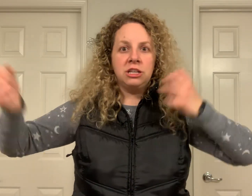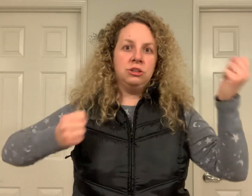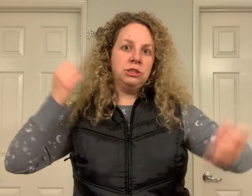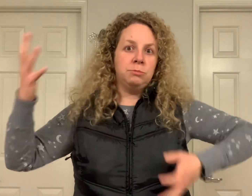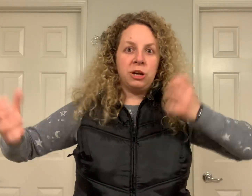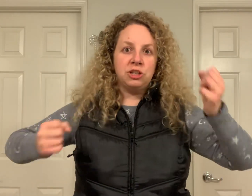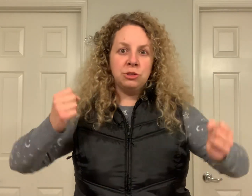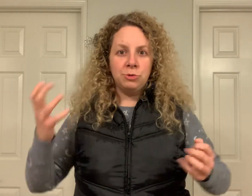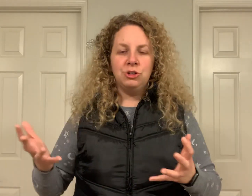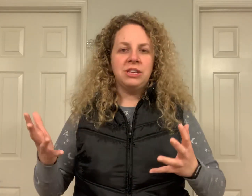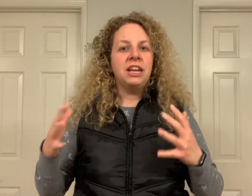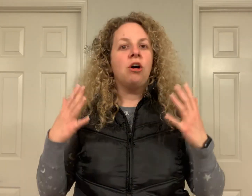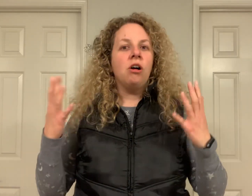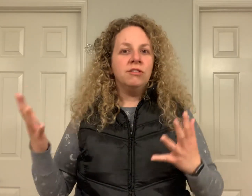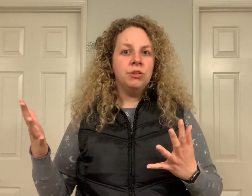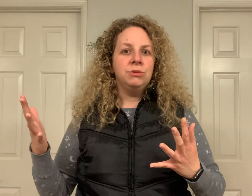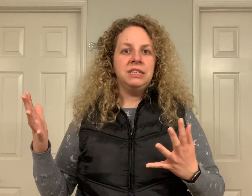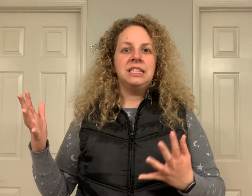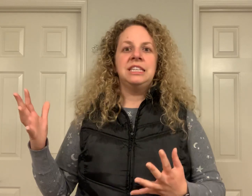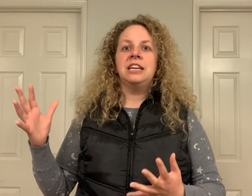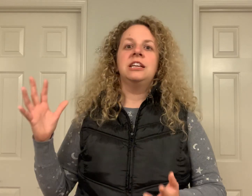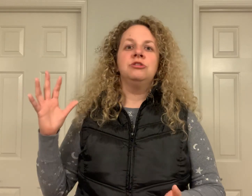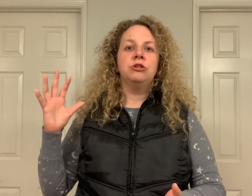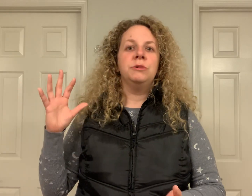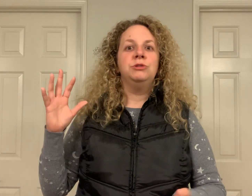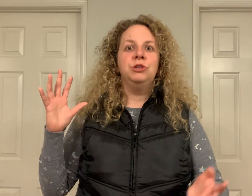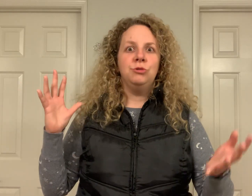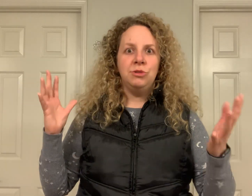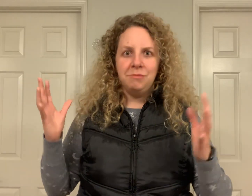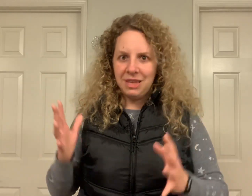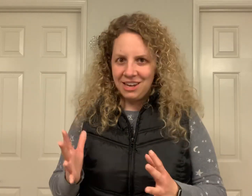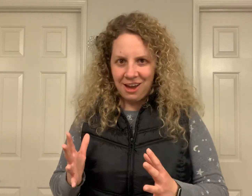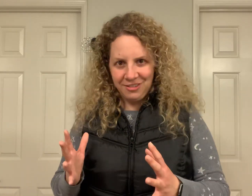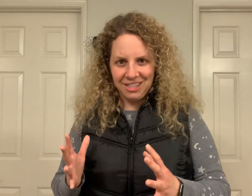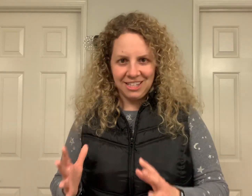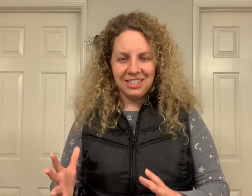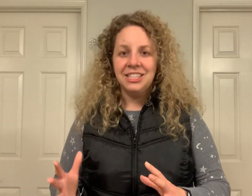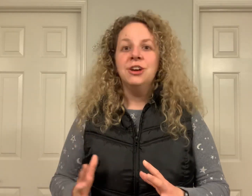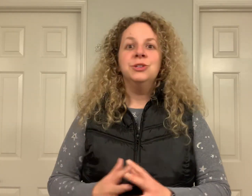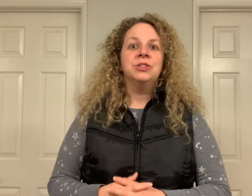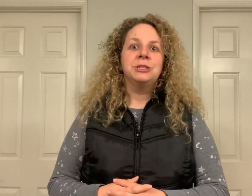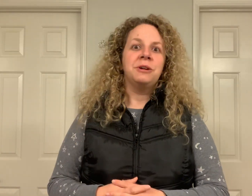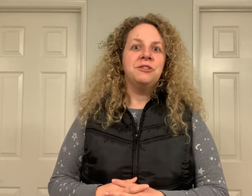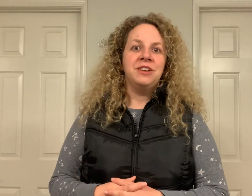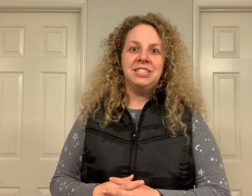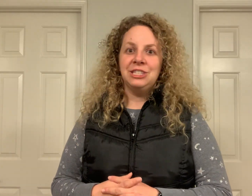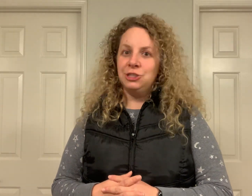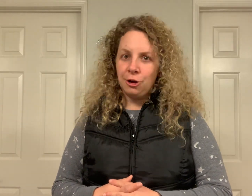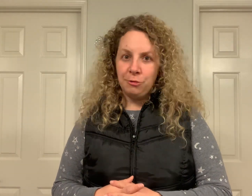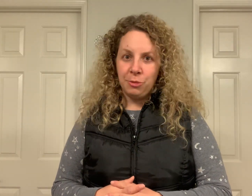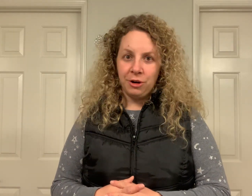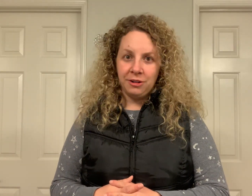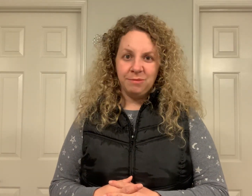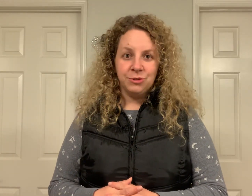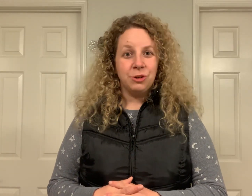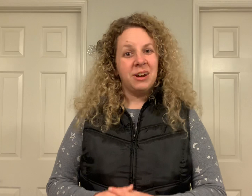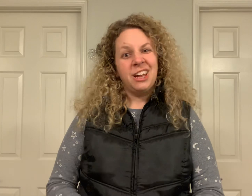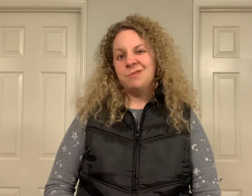expressions when you're saying, all of those things can contribute to the meaning of a sentence, so that's why your face is so important. So right now,